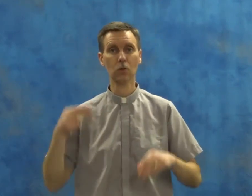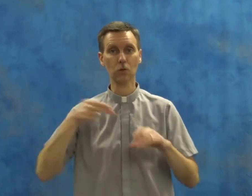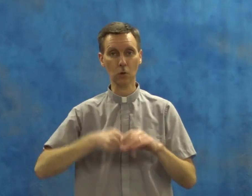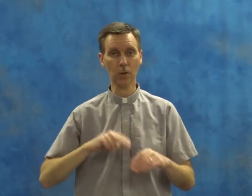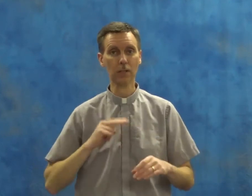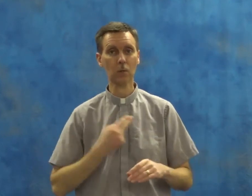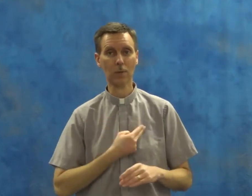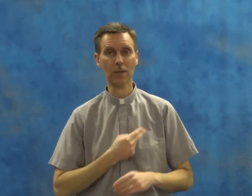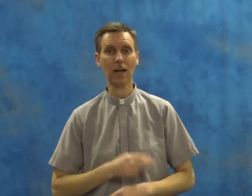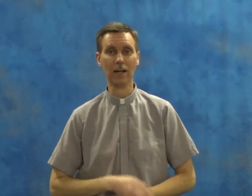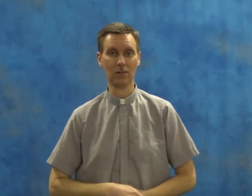joining with us.